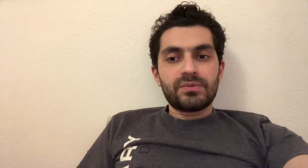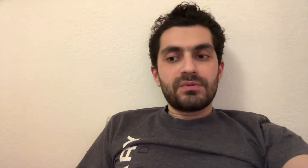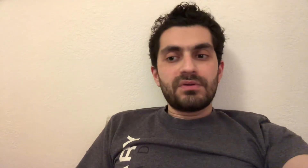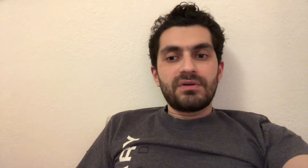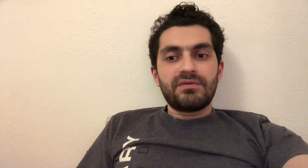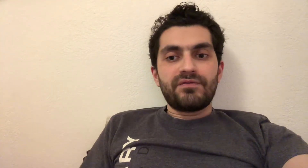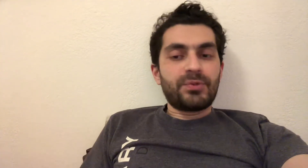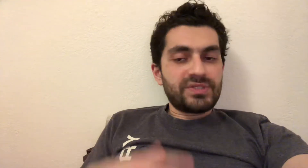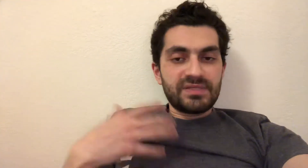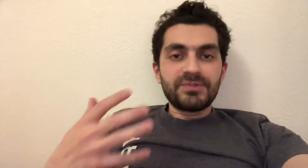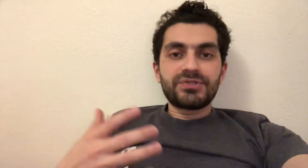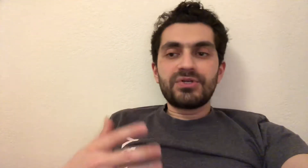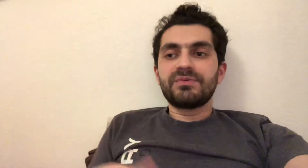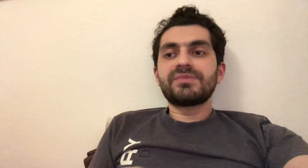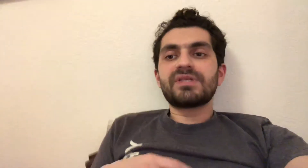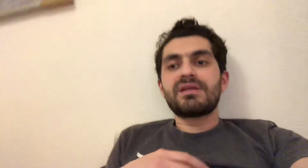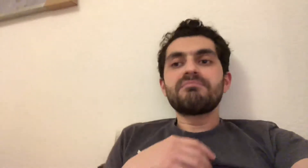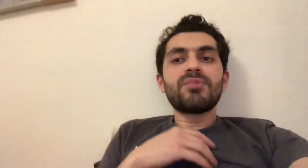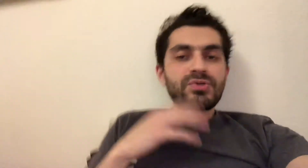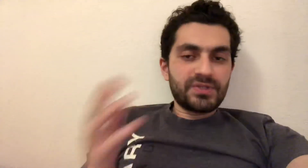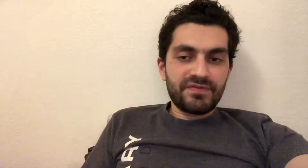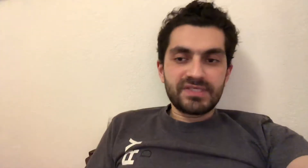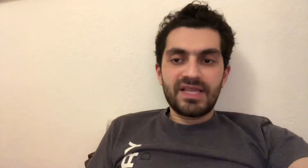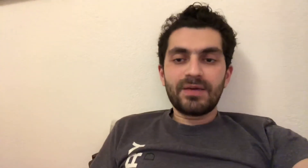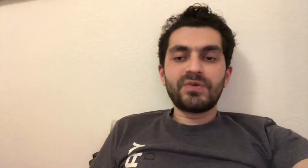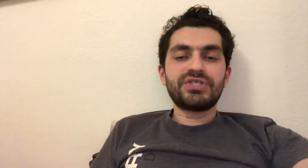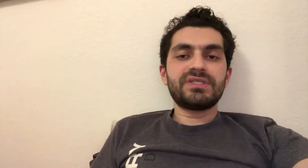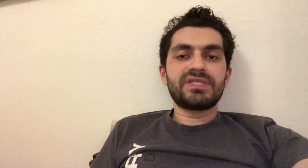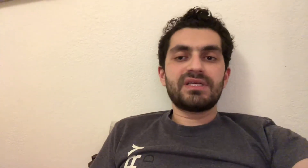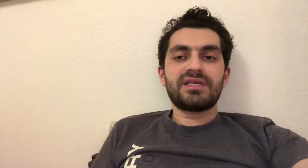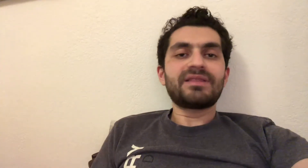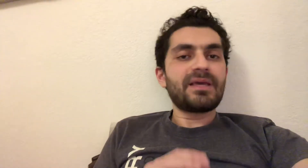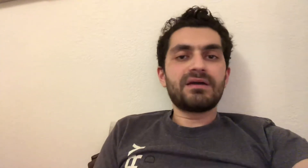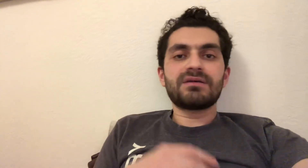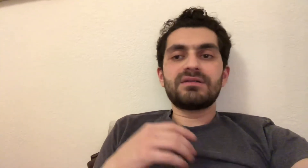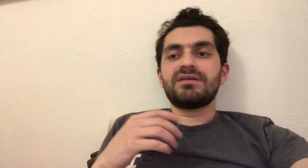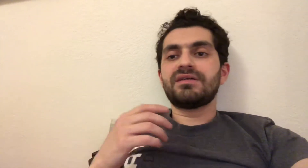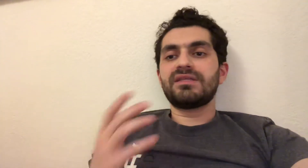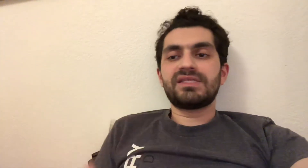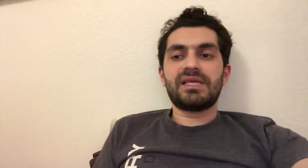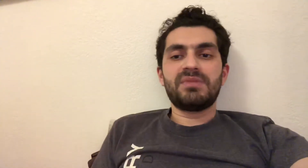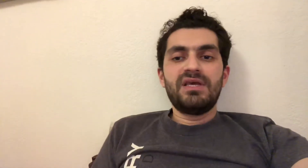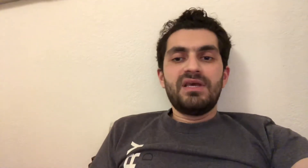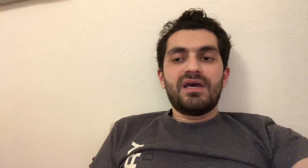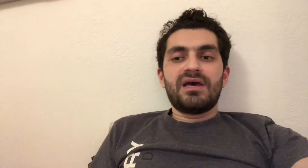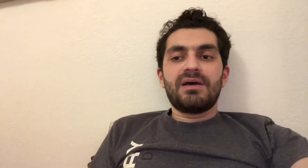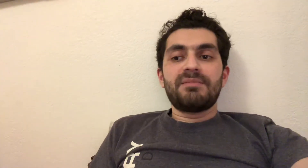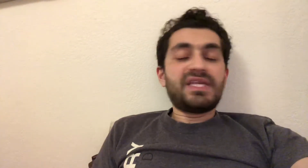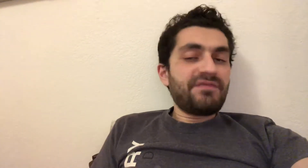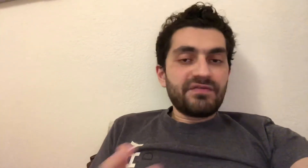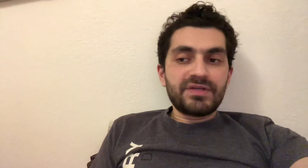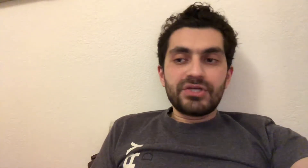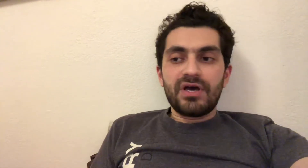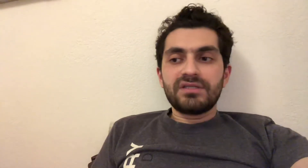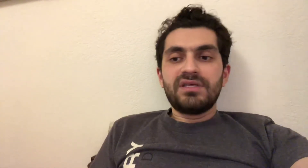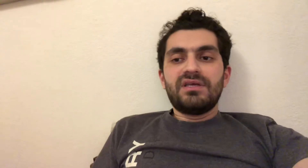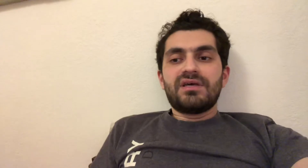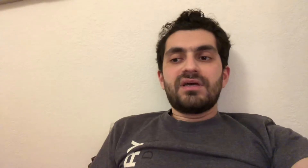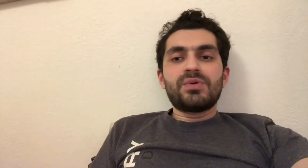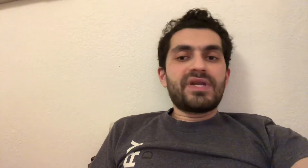So those simple terms in most of these languages, they are the same. But even if they're not, you want